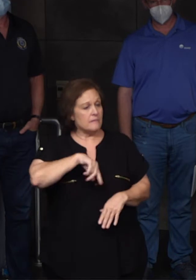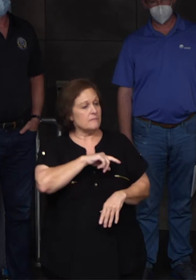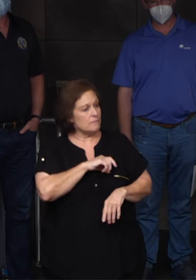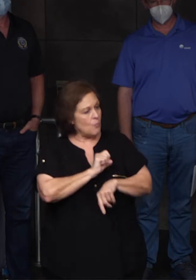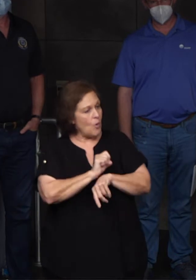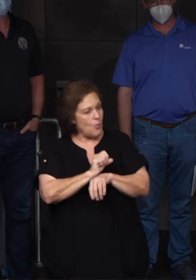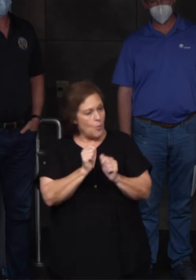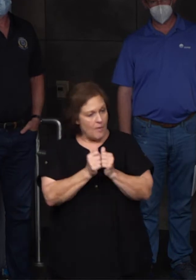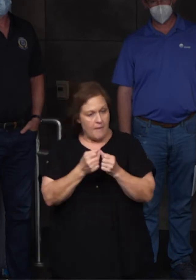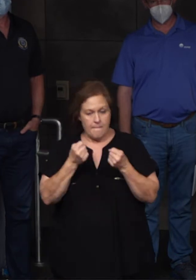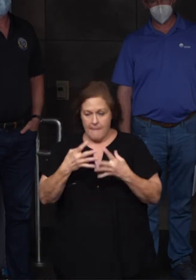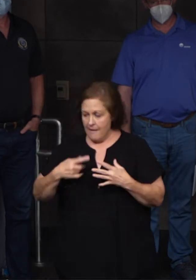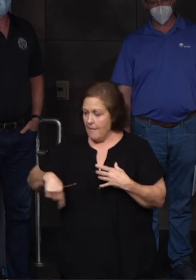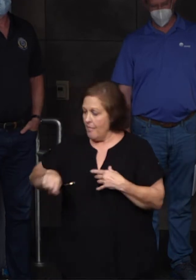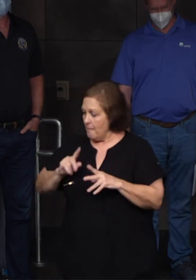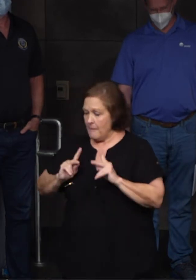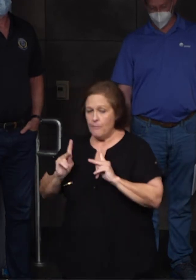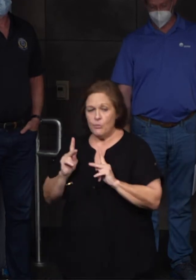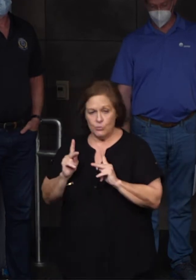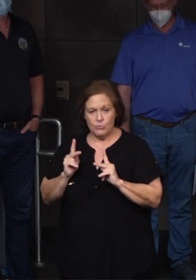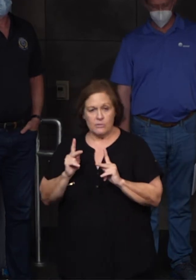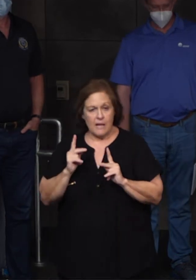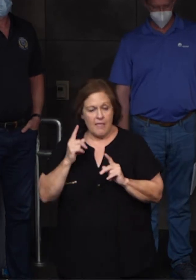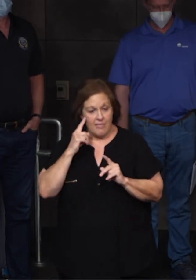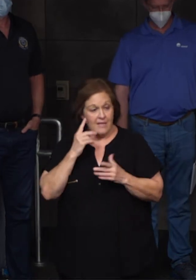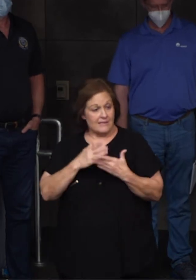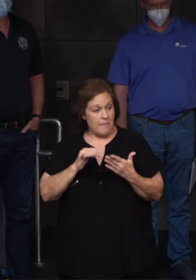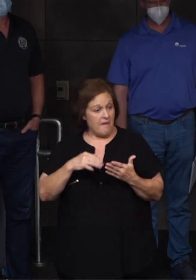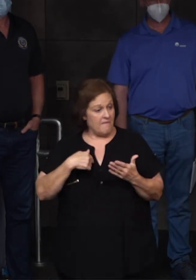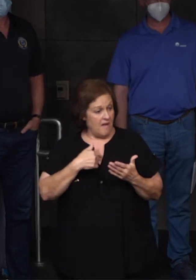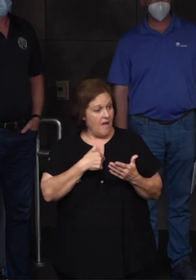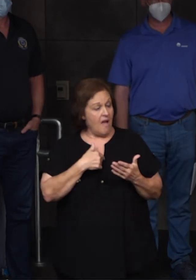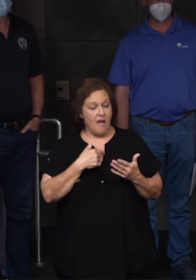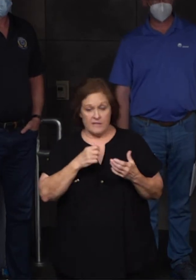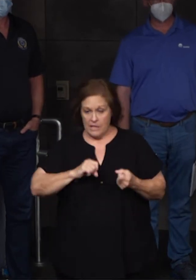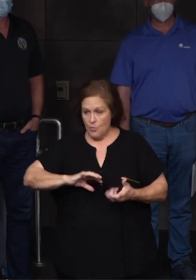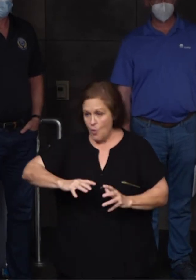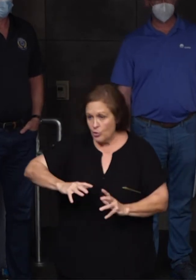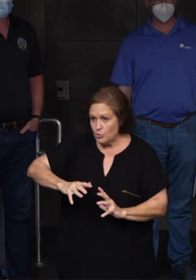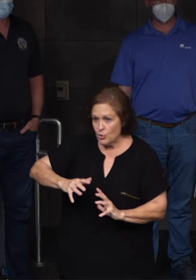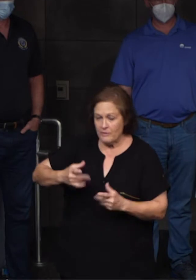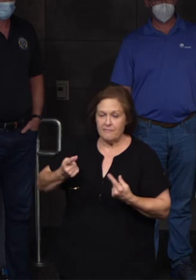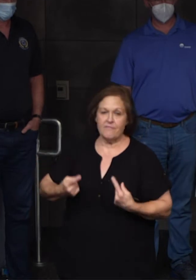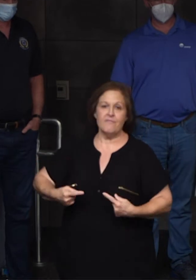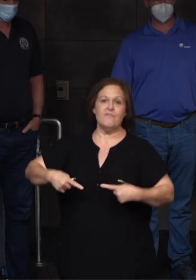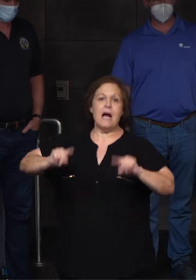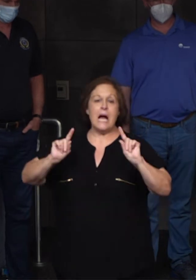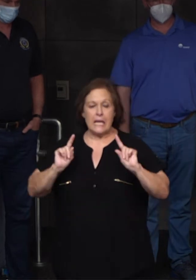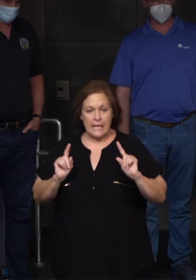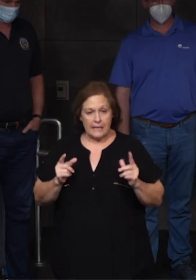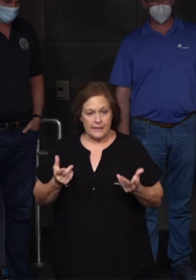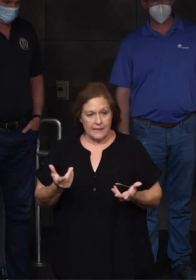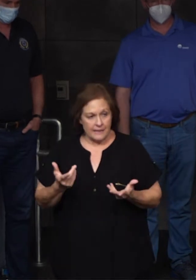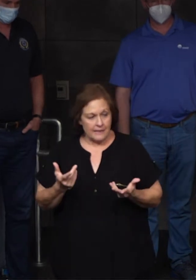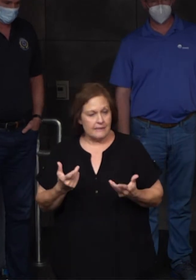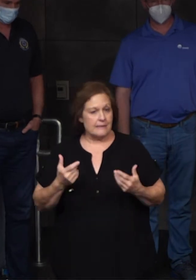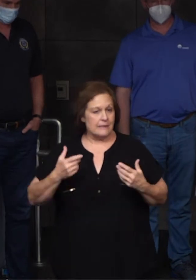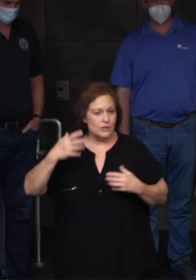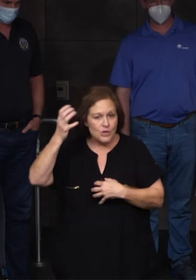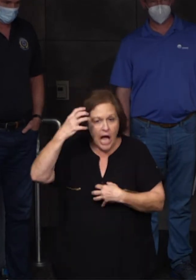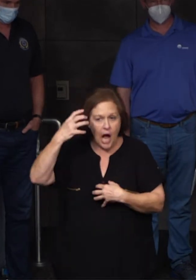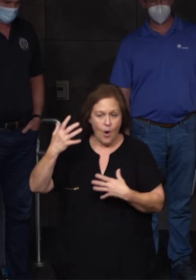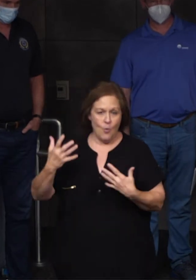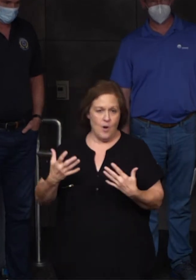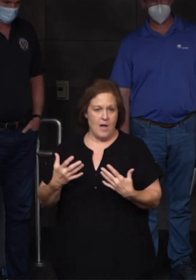alongside many of these people. I think some of us were able to wash our clothes finally and take a shower